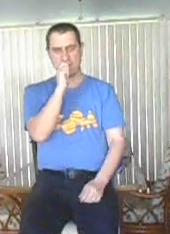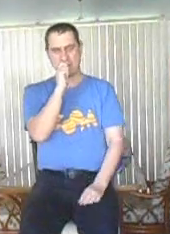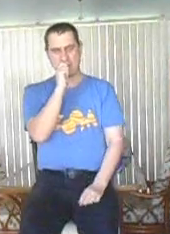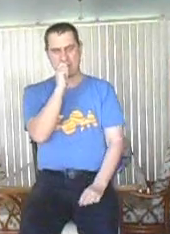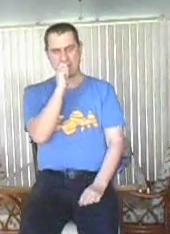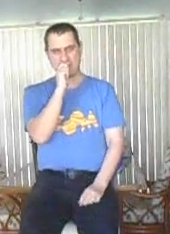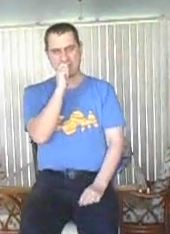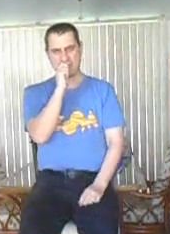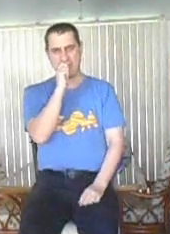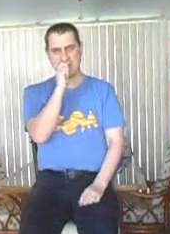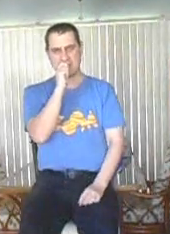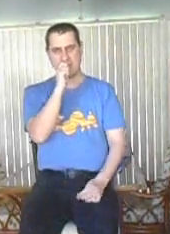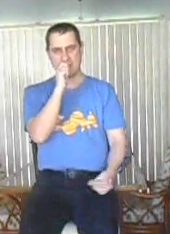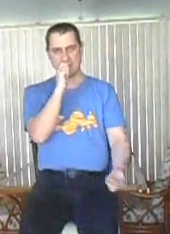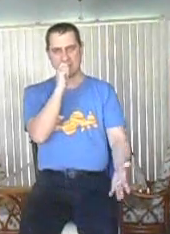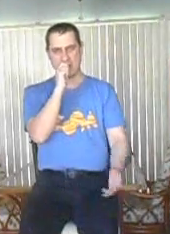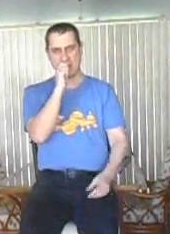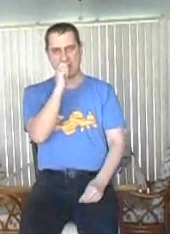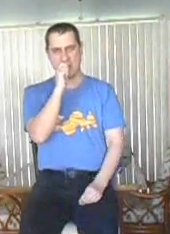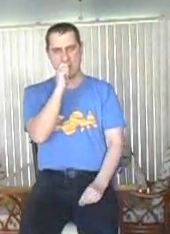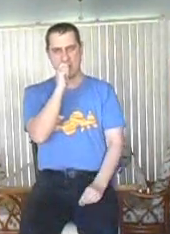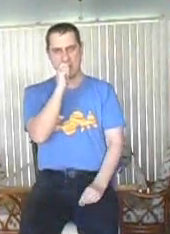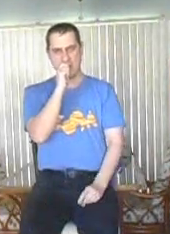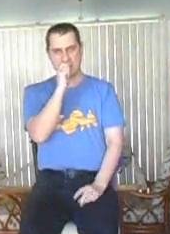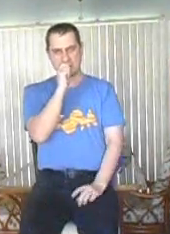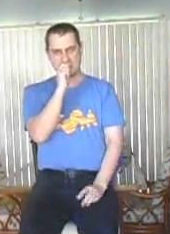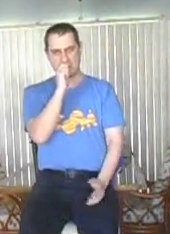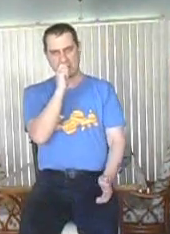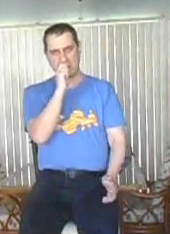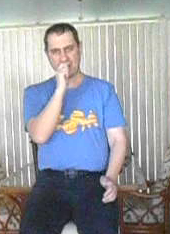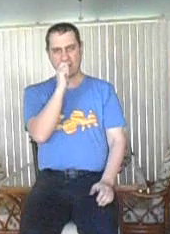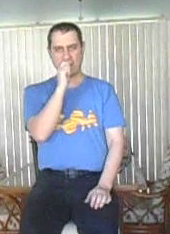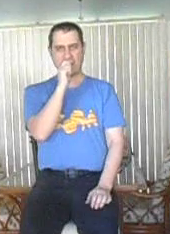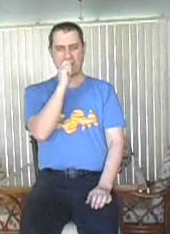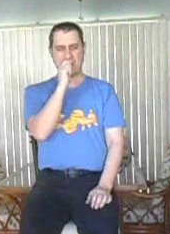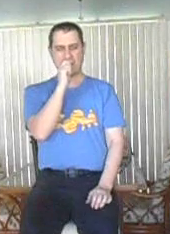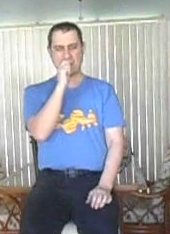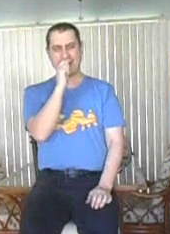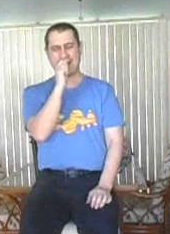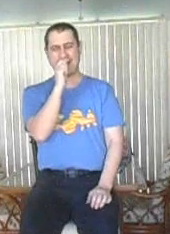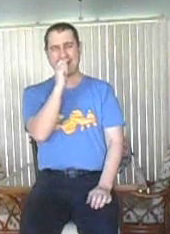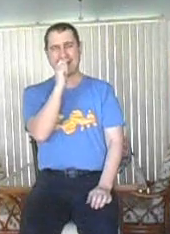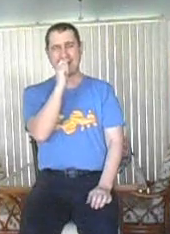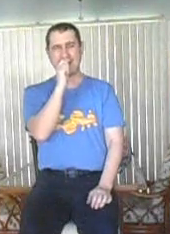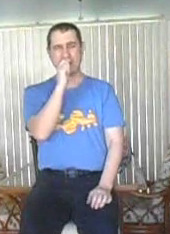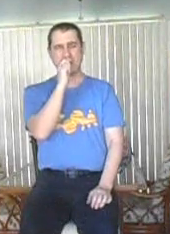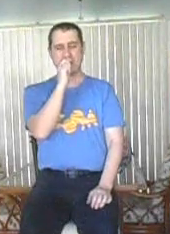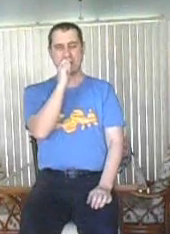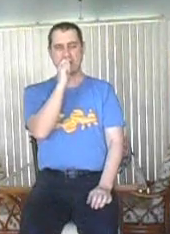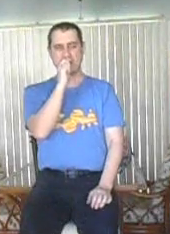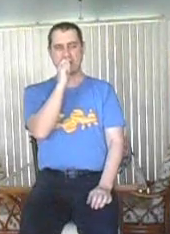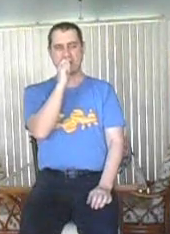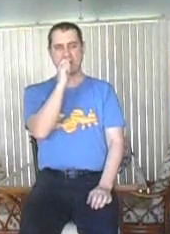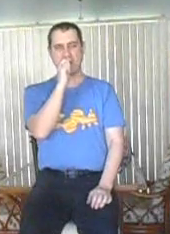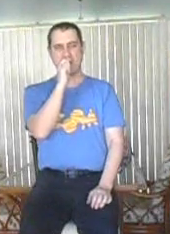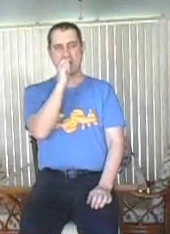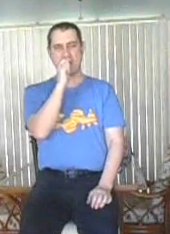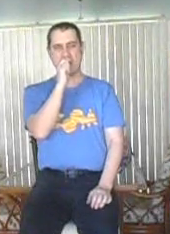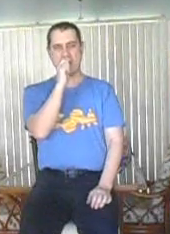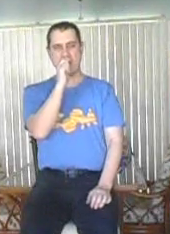her where it meant she switch the topic Oh no, she wanna get with me, I keep it solid Go with me and get too wild But the way you